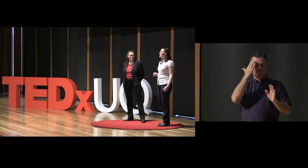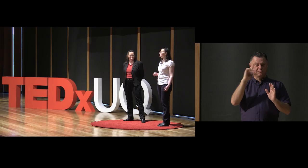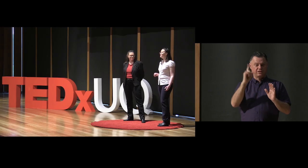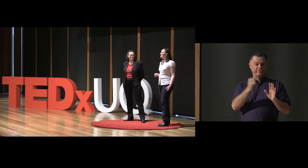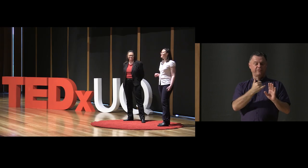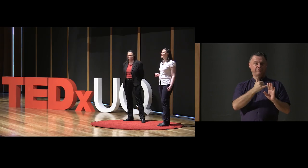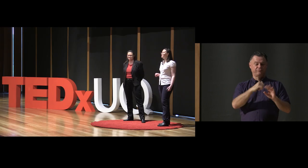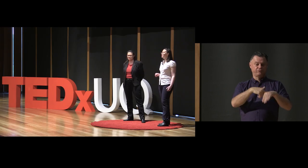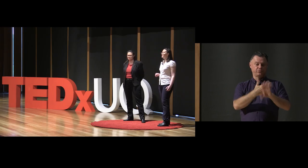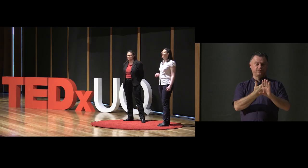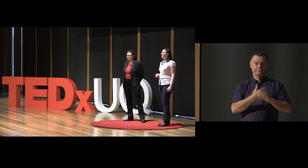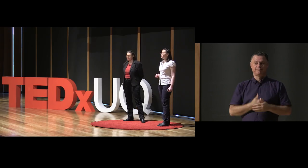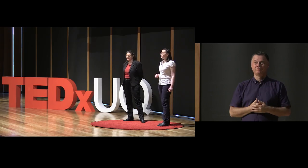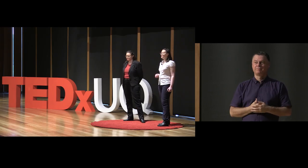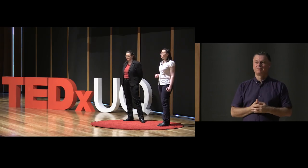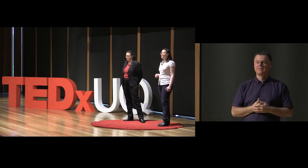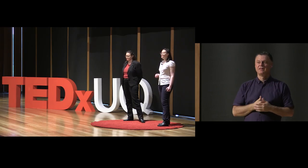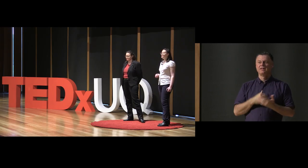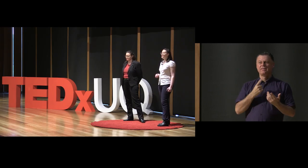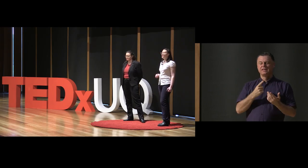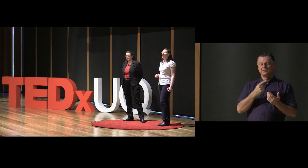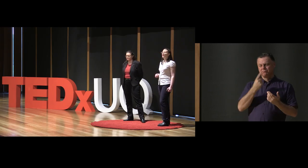This is obviously not the end of the road.